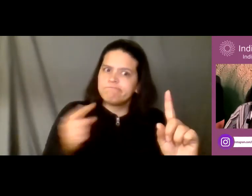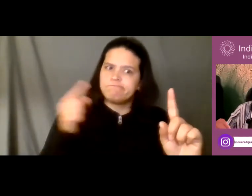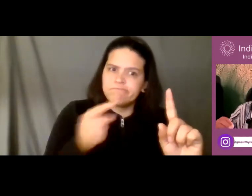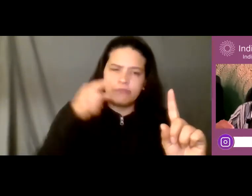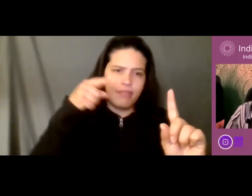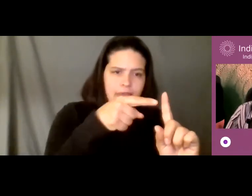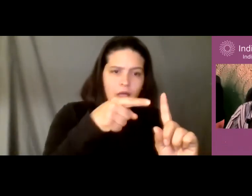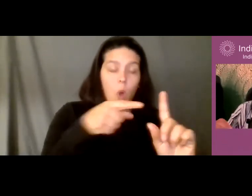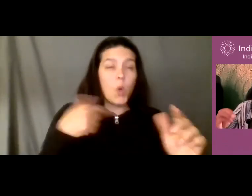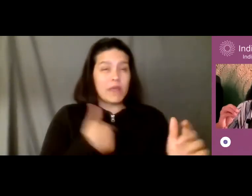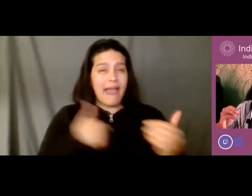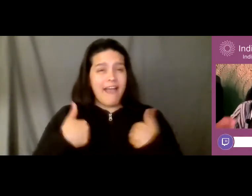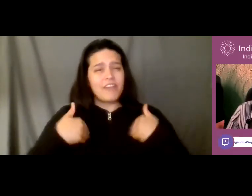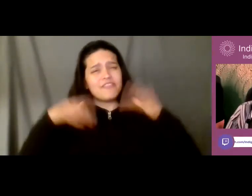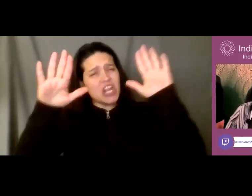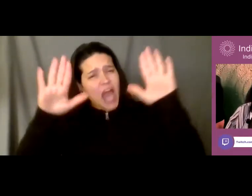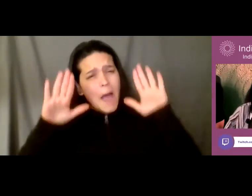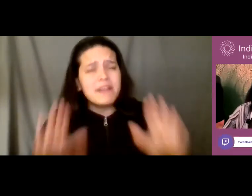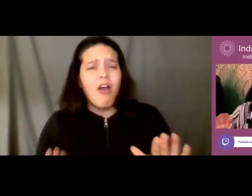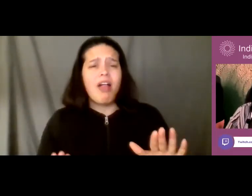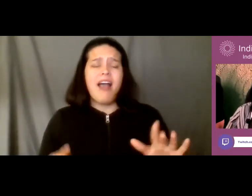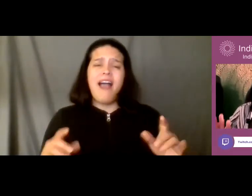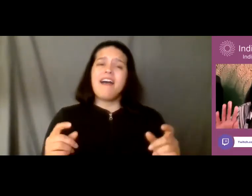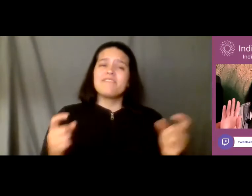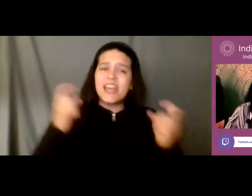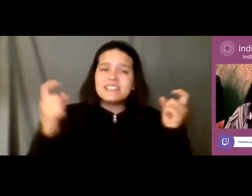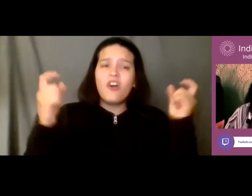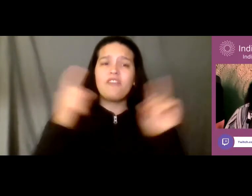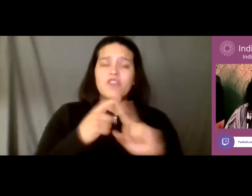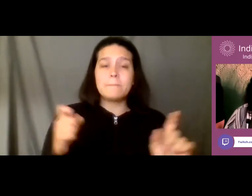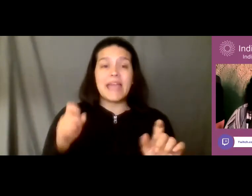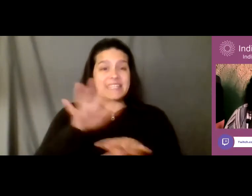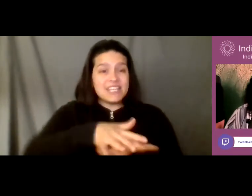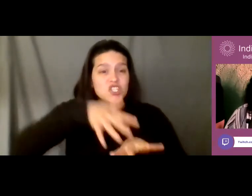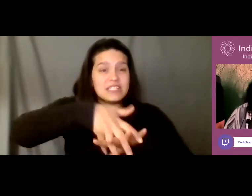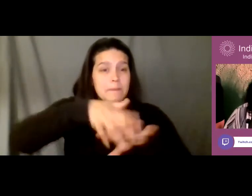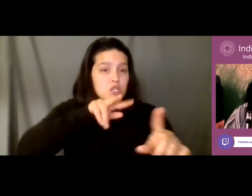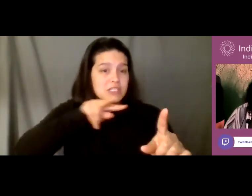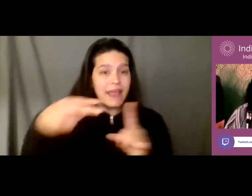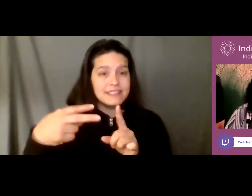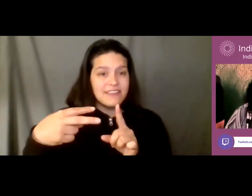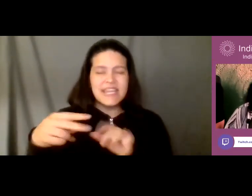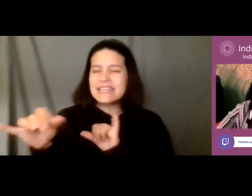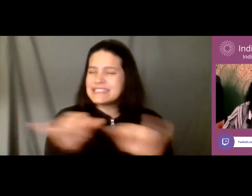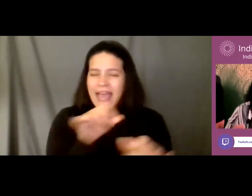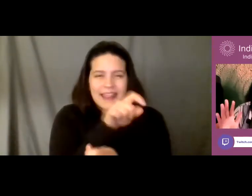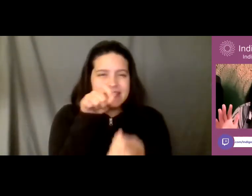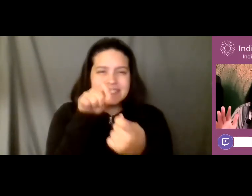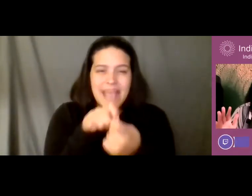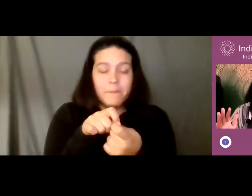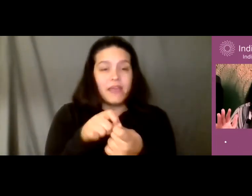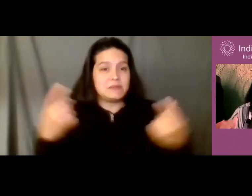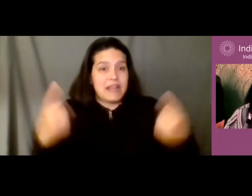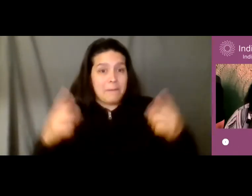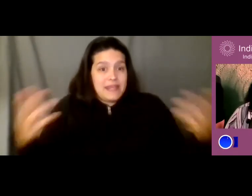from indigenous perspectives exactly what's been happening here instead of for an hour you get six hours